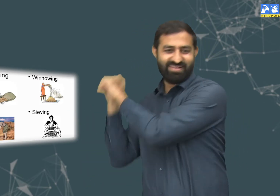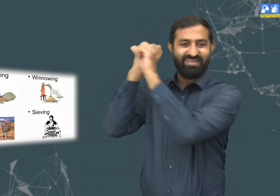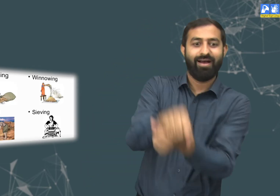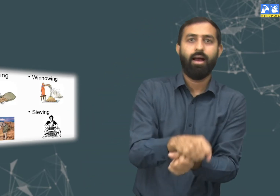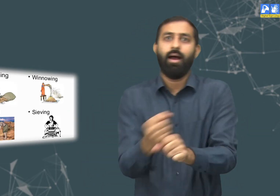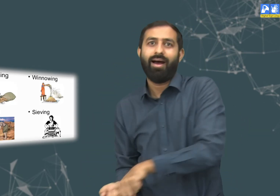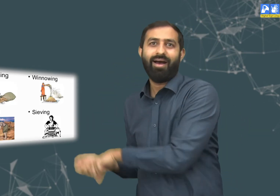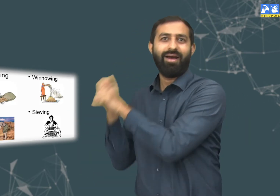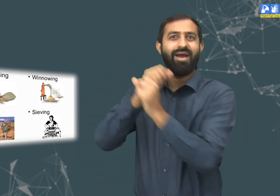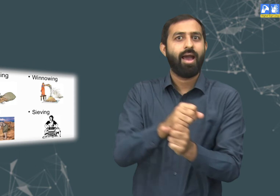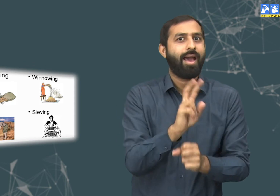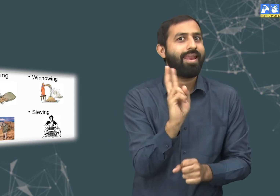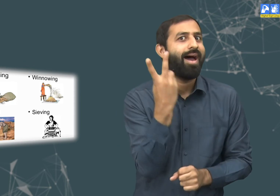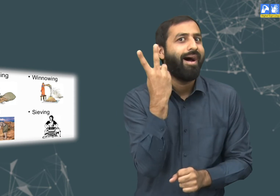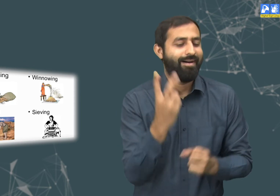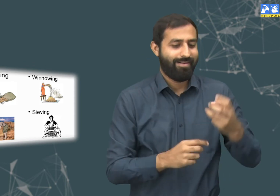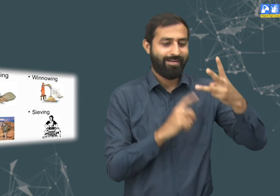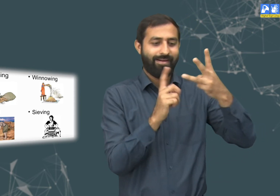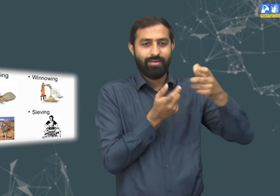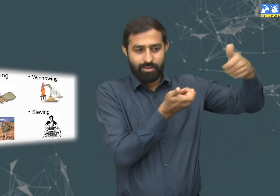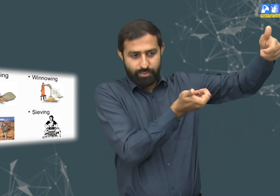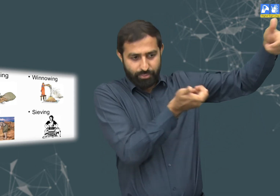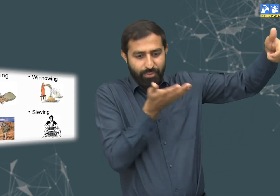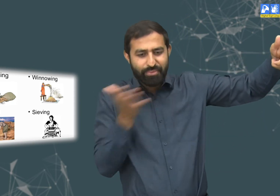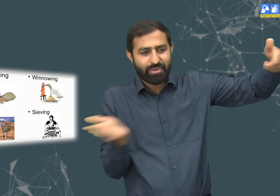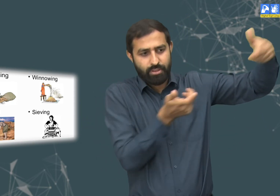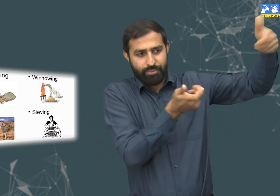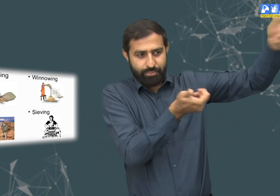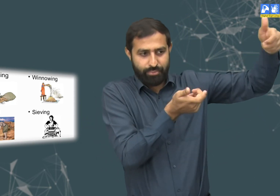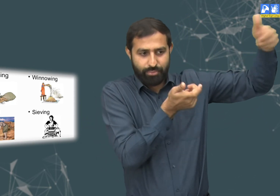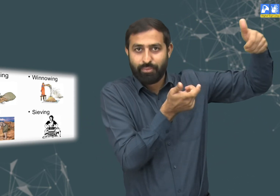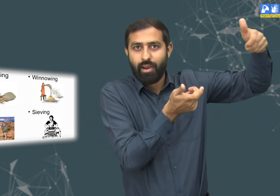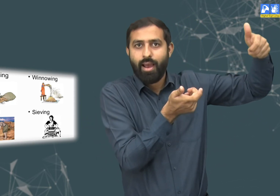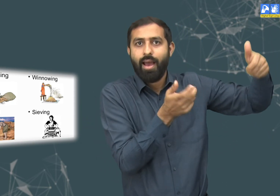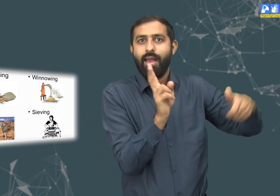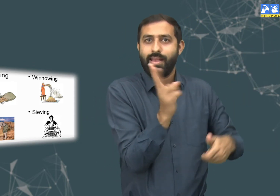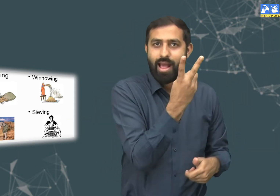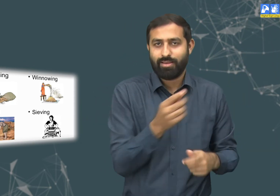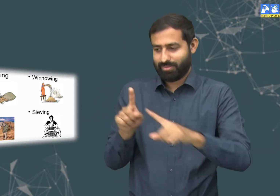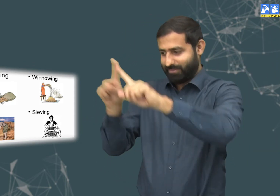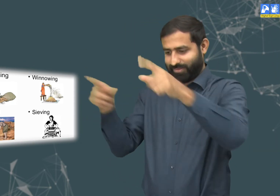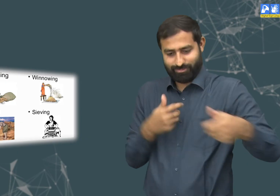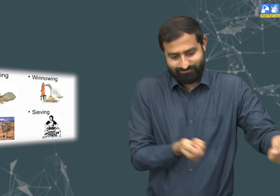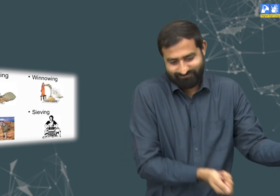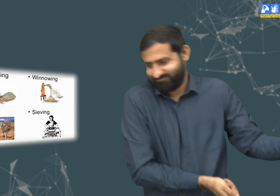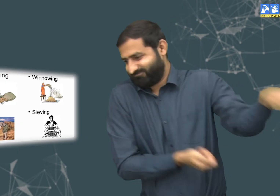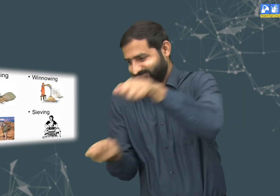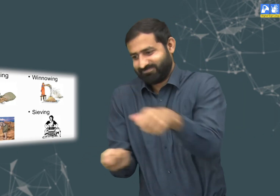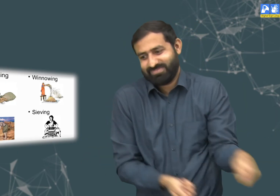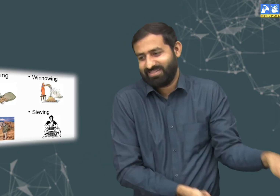substances. Like hand picking, threshing, winnowing or sieving.